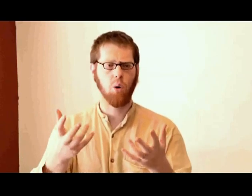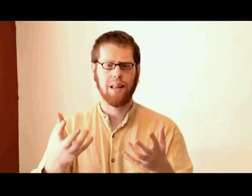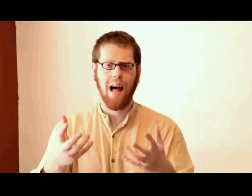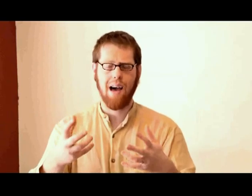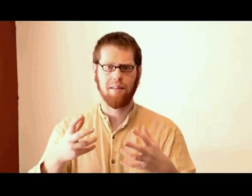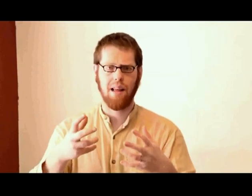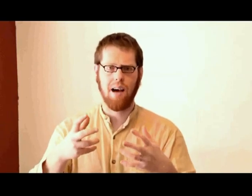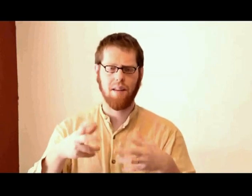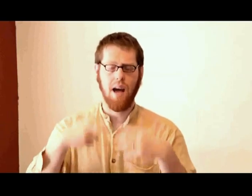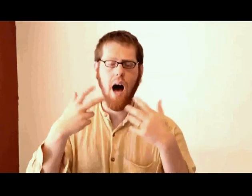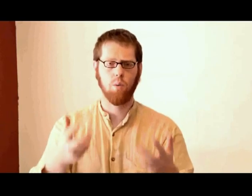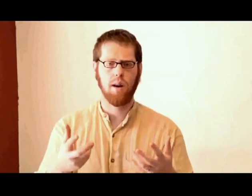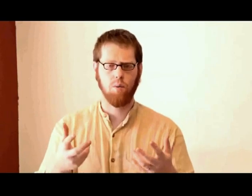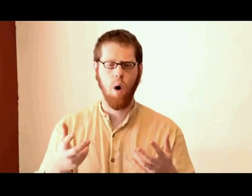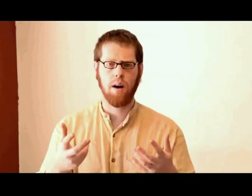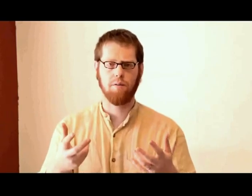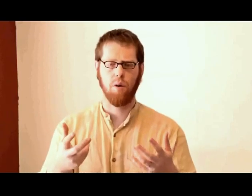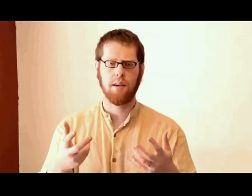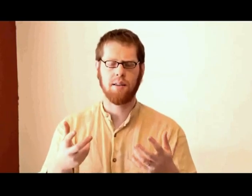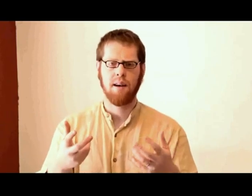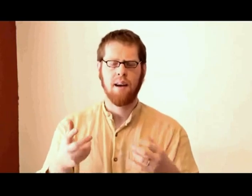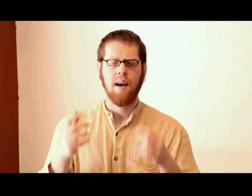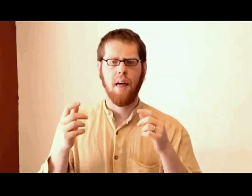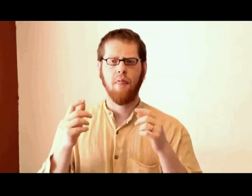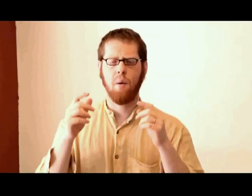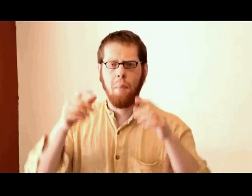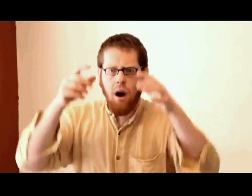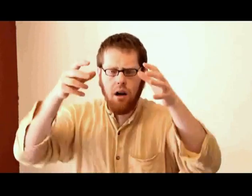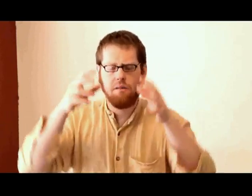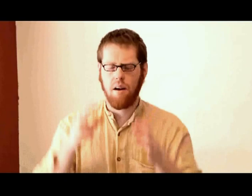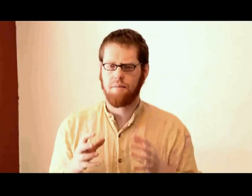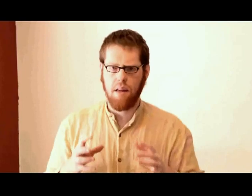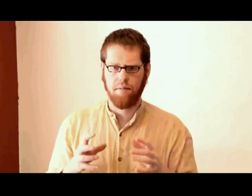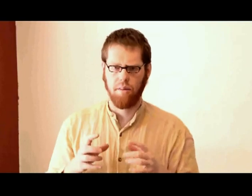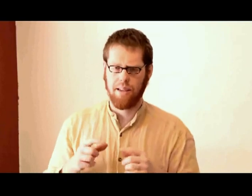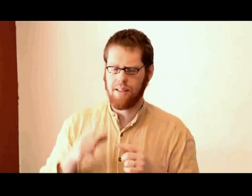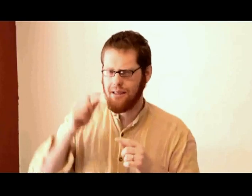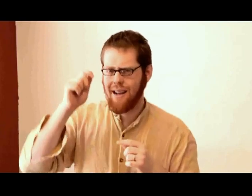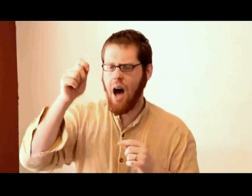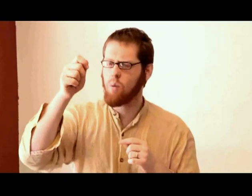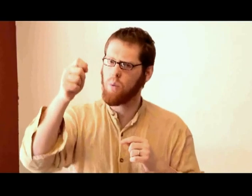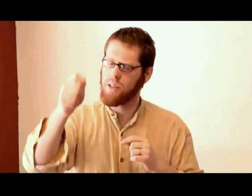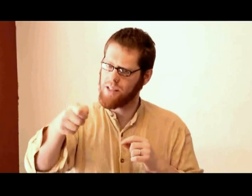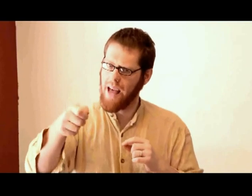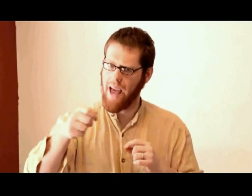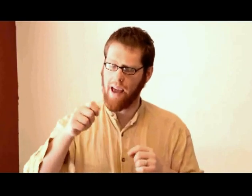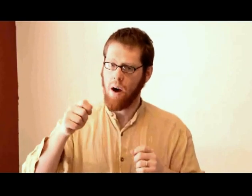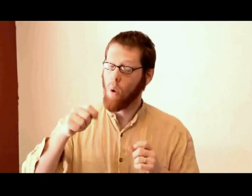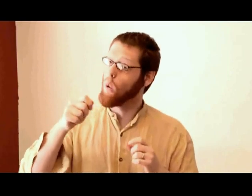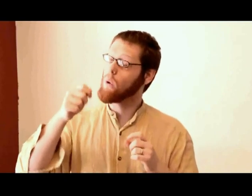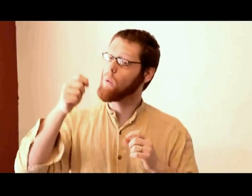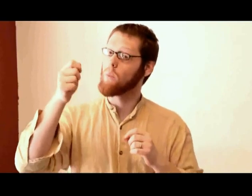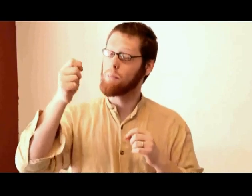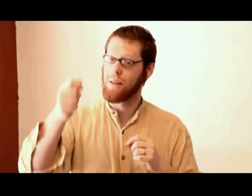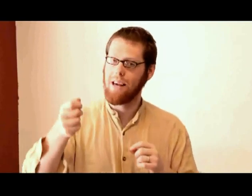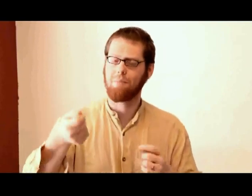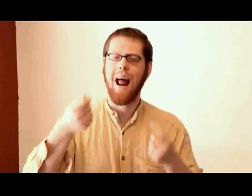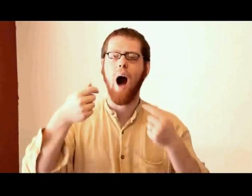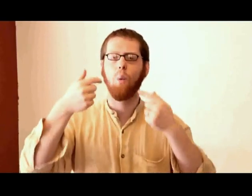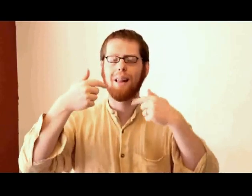holy life, a life that God would have wanted for us, then the mark of our faithfulness is not what we say or what we believe, but how we